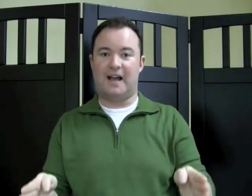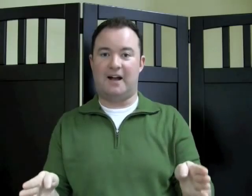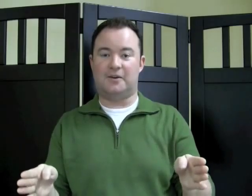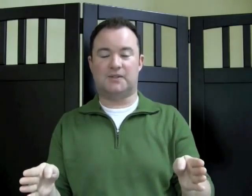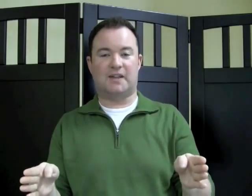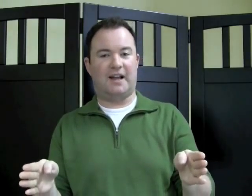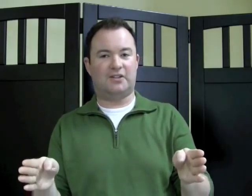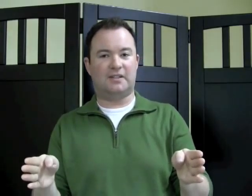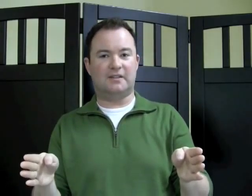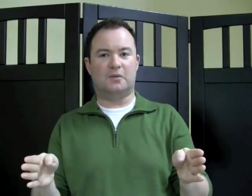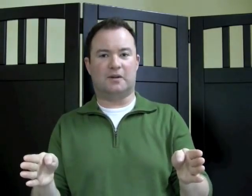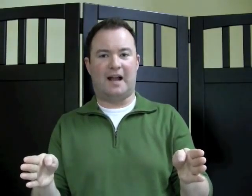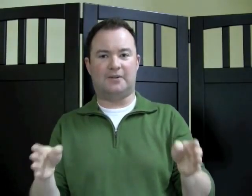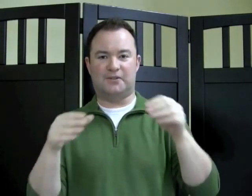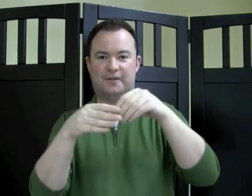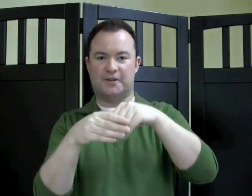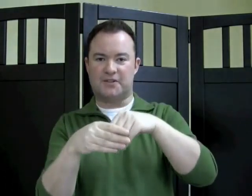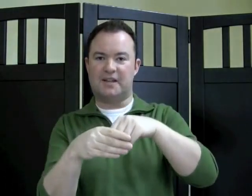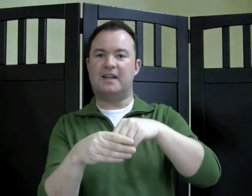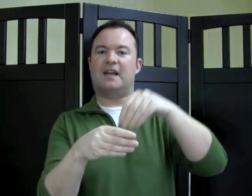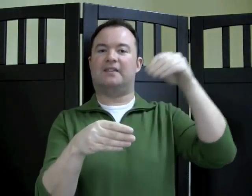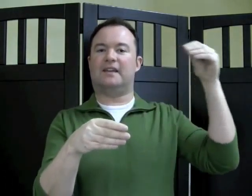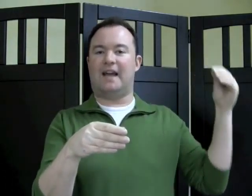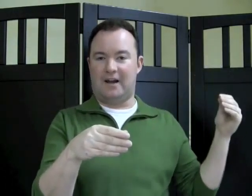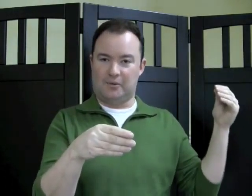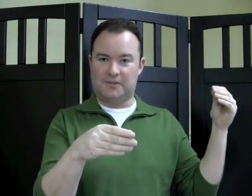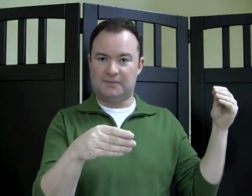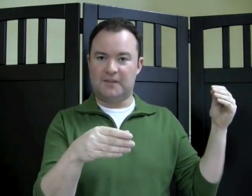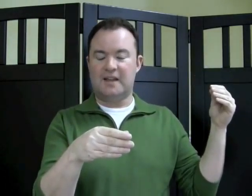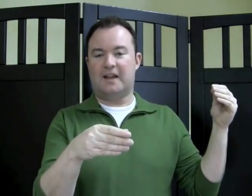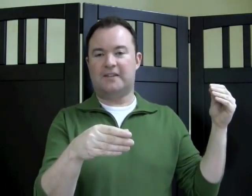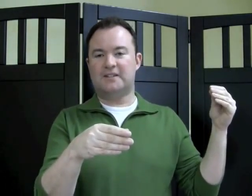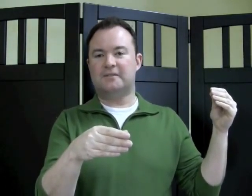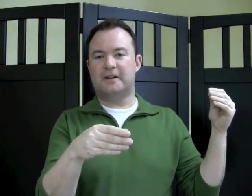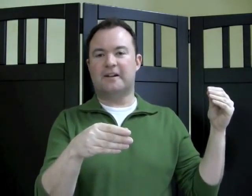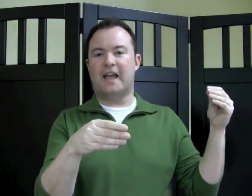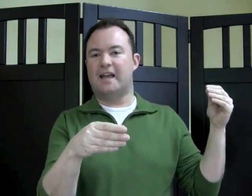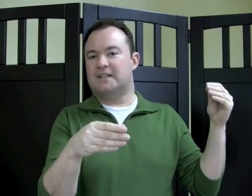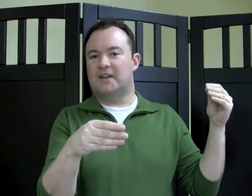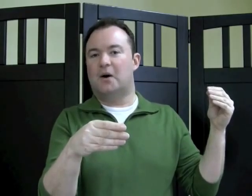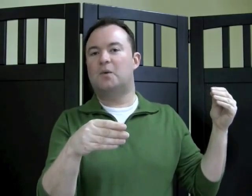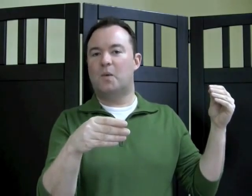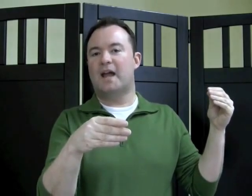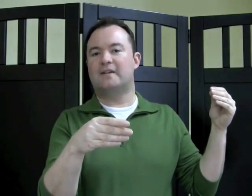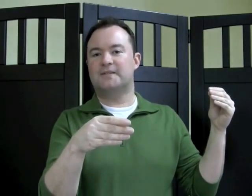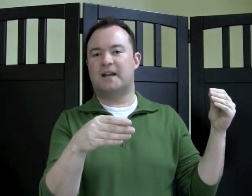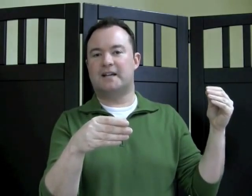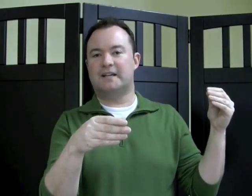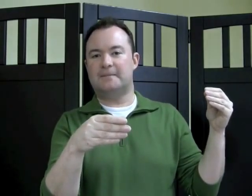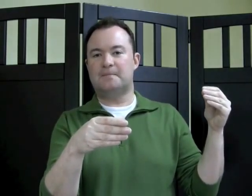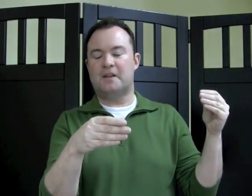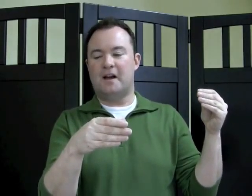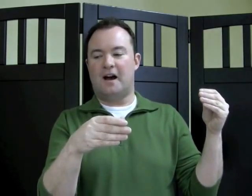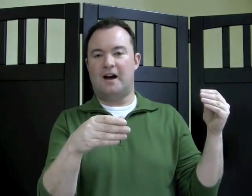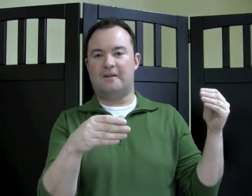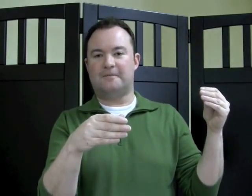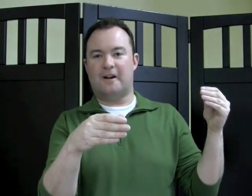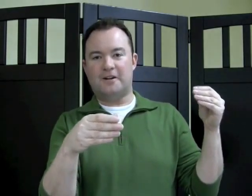the house, I actually did the word house first and then out. And that's a very ASL way of signing it. For our